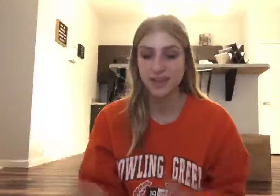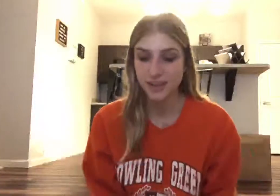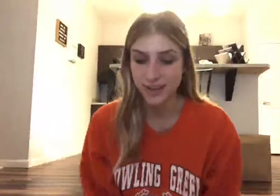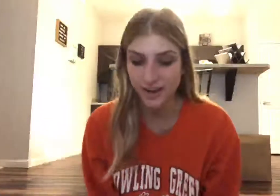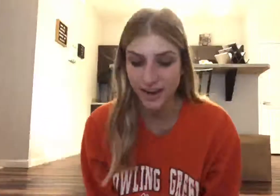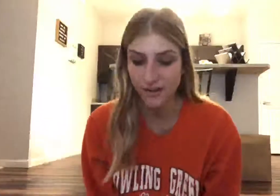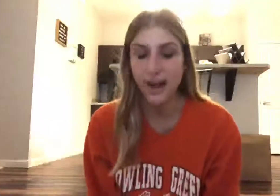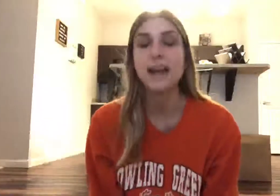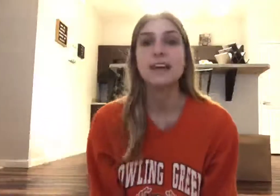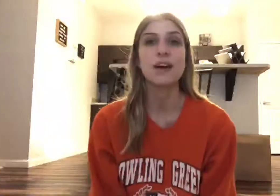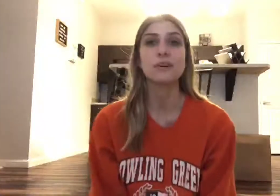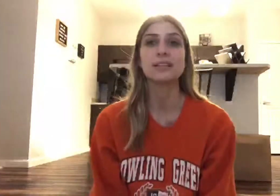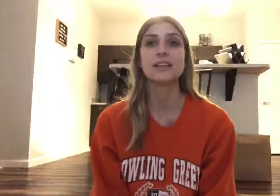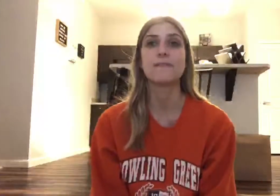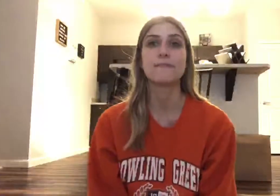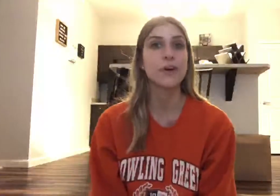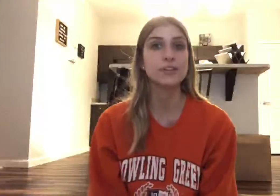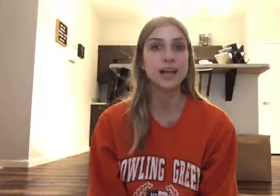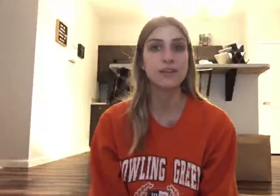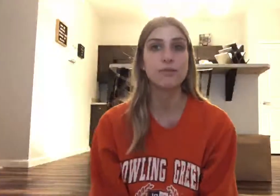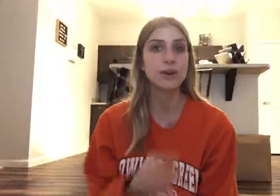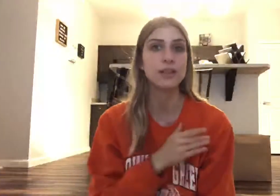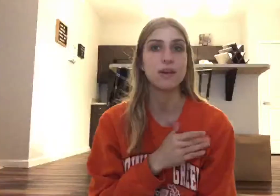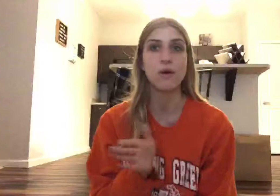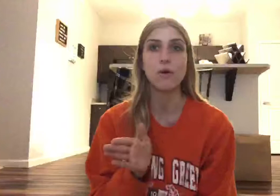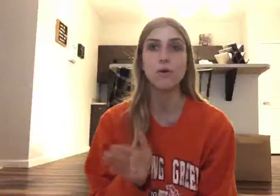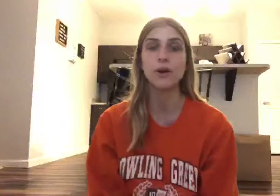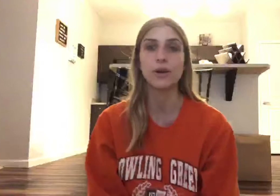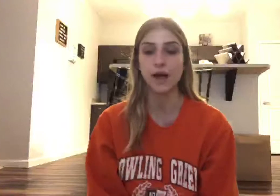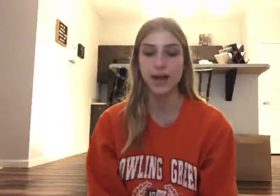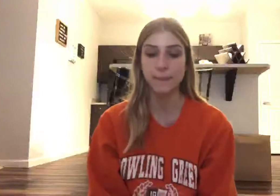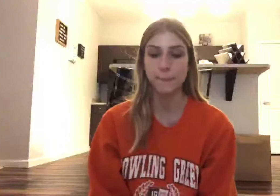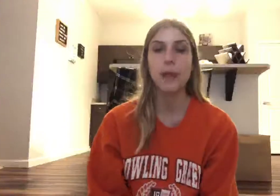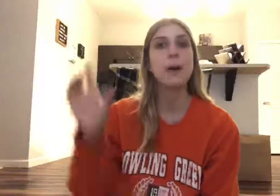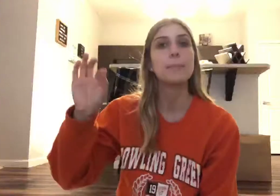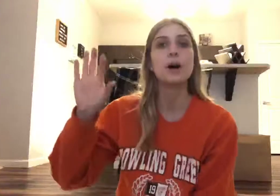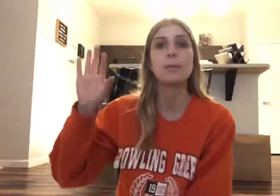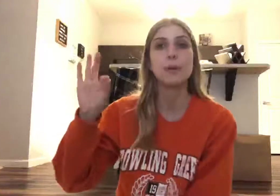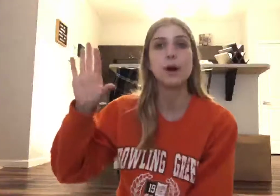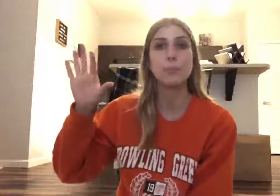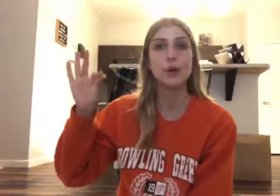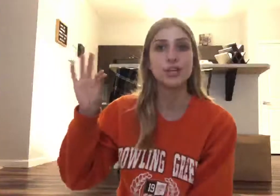Good, okay. Now we're gonna say the first sound of the word and then the whole word, okay? P, P, push.